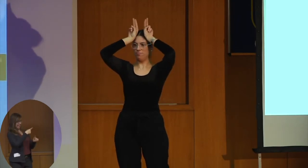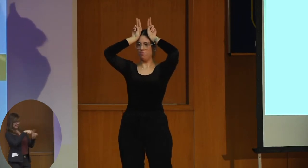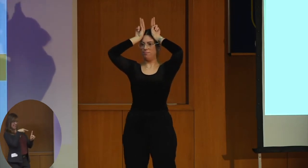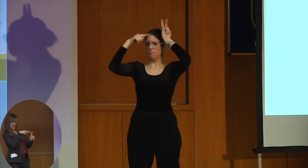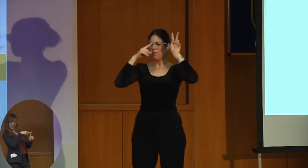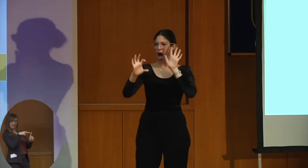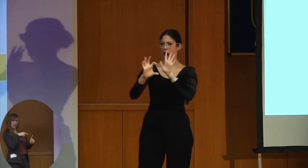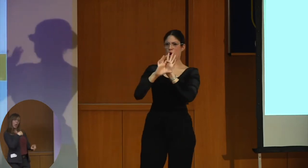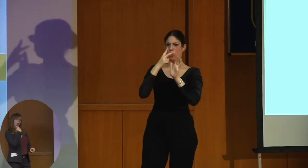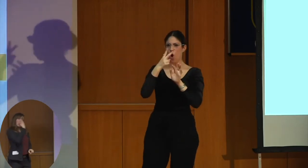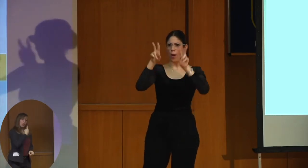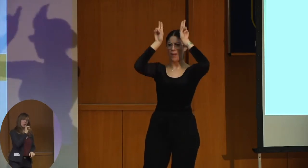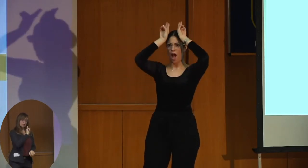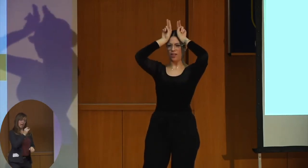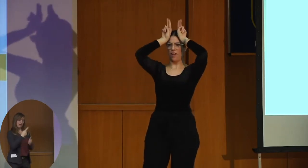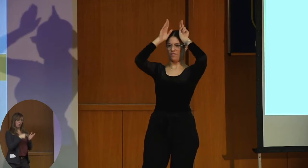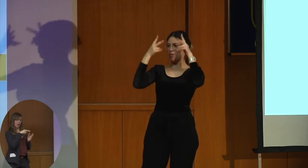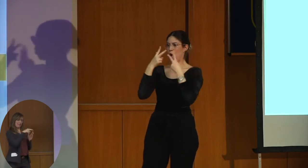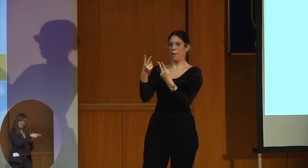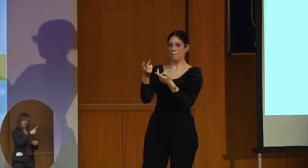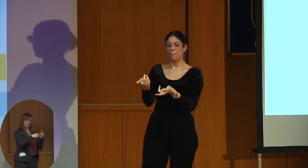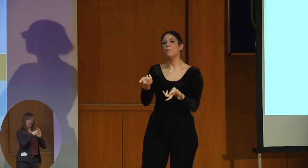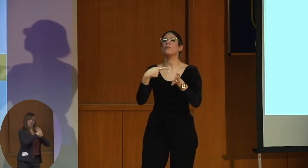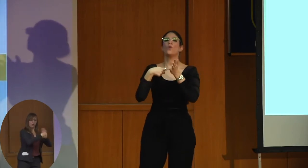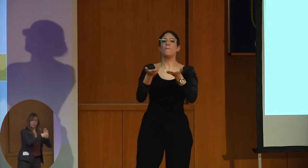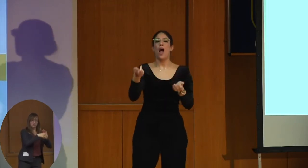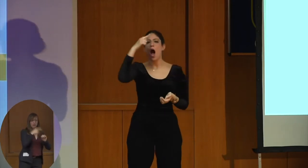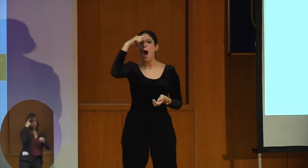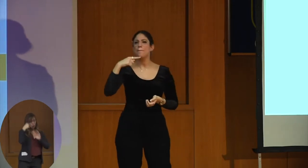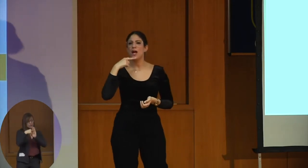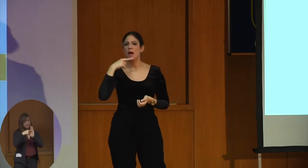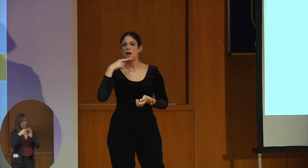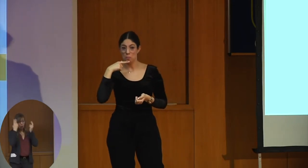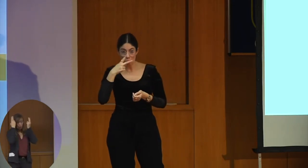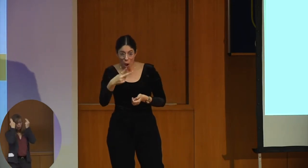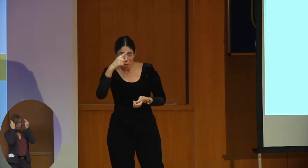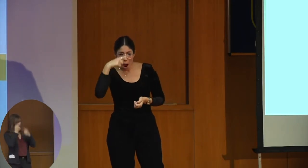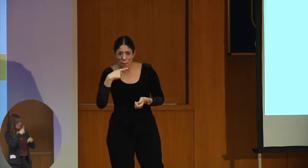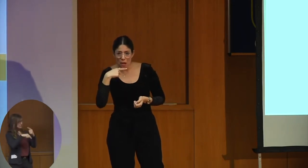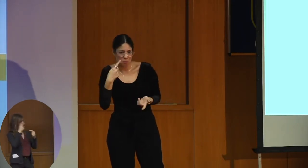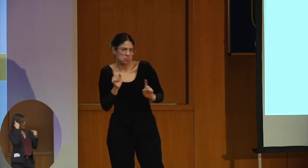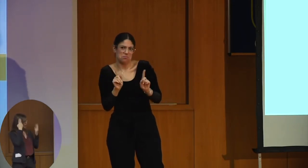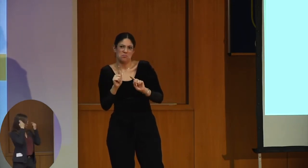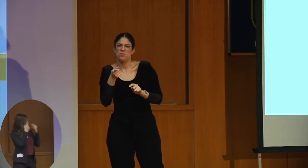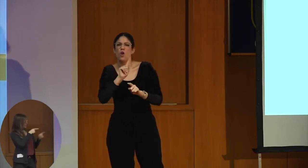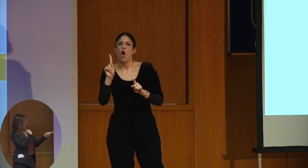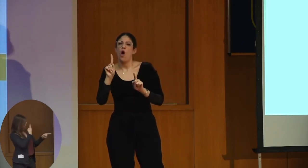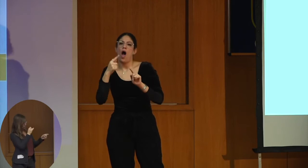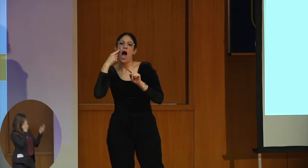like what it represents? A rabbit looks like a, the sign for rabbit looks like a rabbit, but the sign for father, does it look